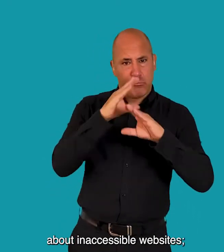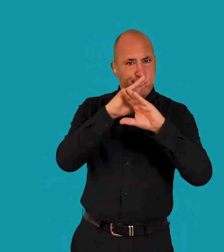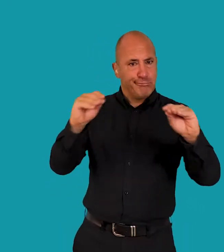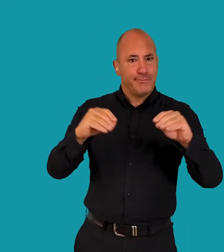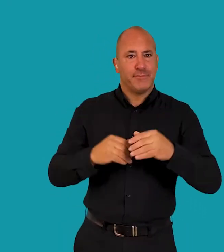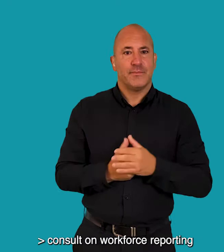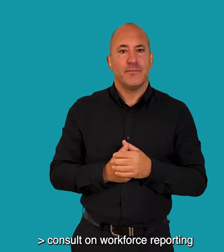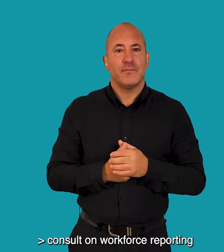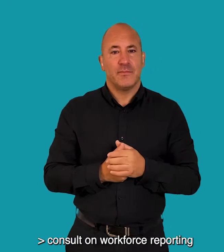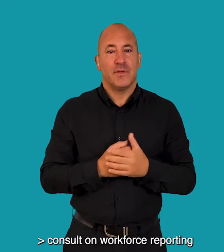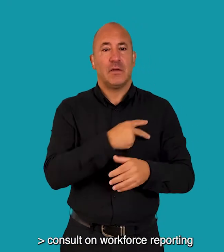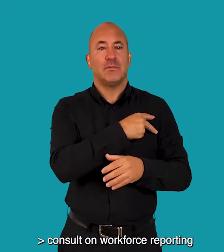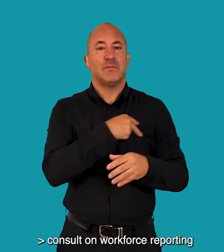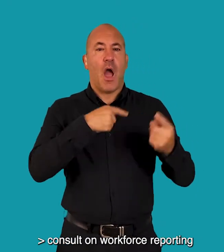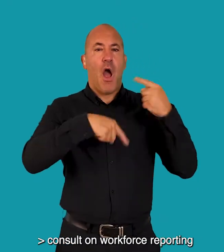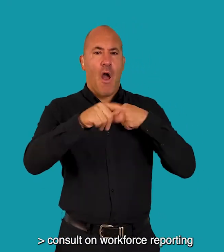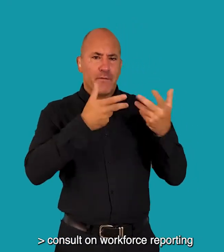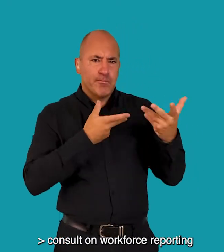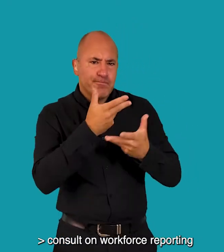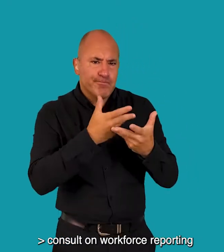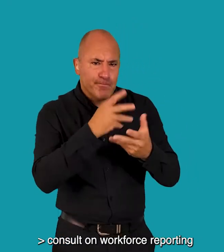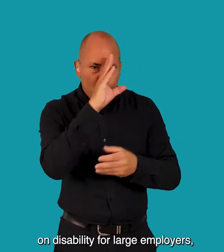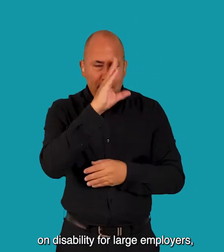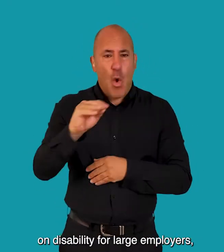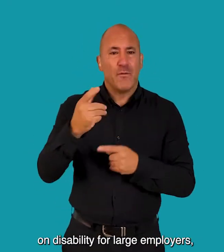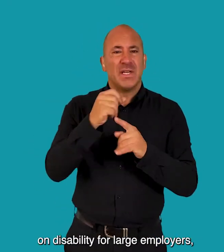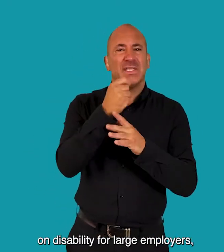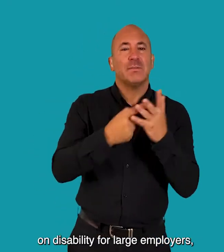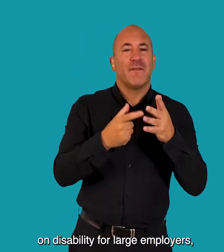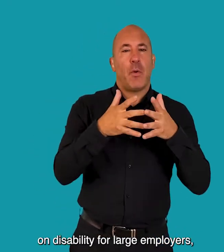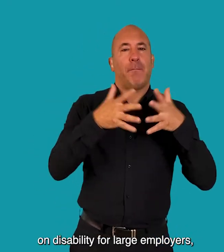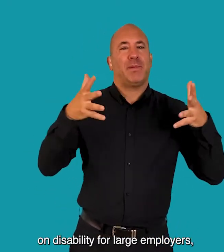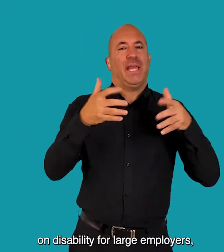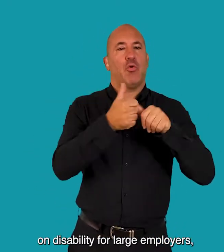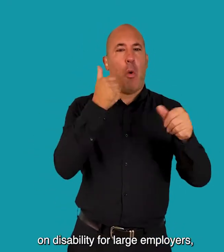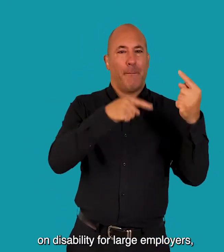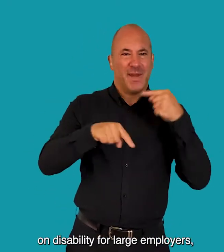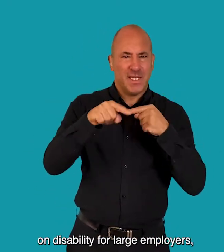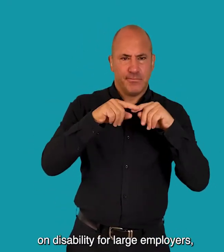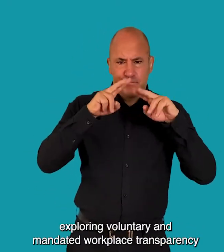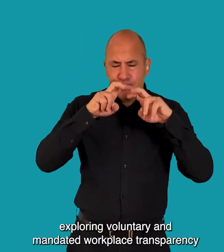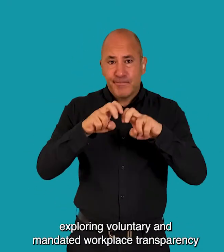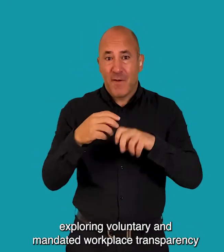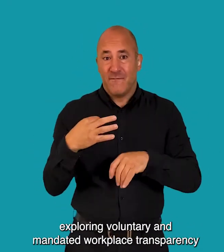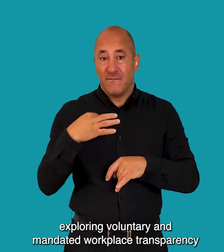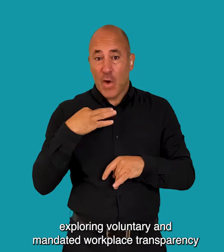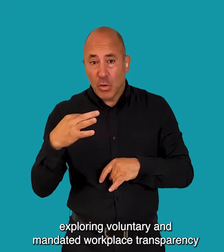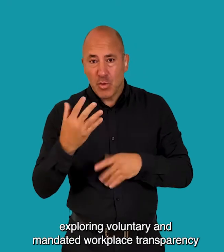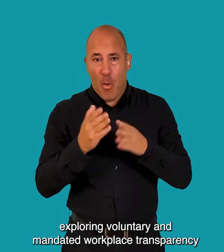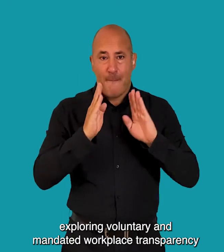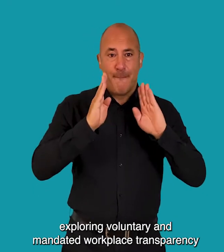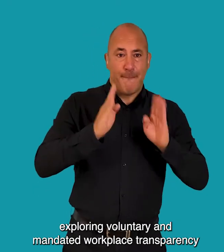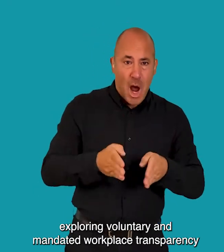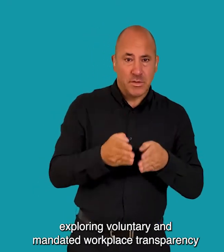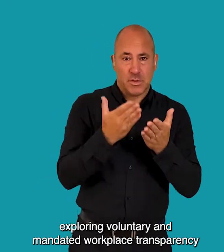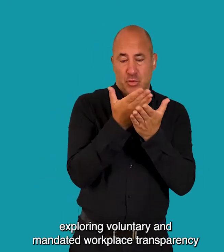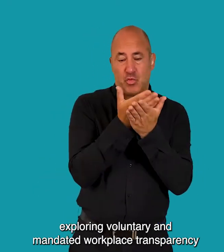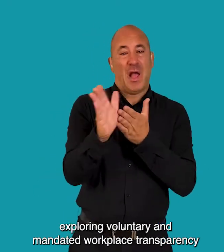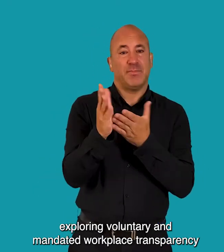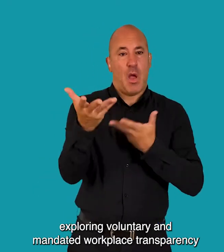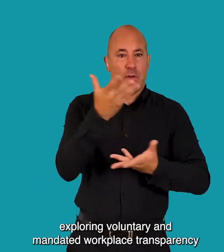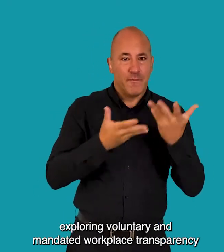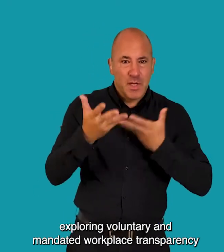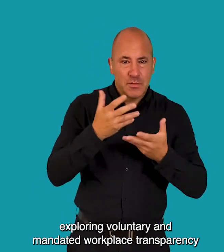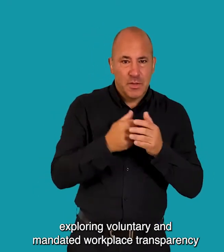Consult on workforce reporting on disability for large employers Exploring voluntary and mandated